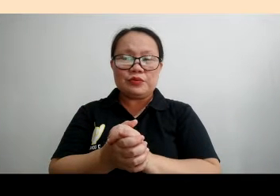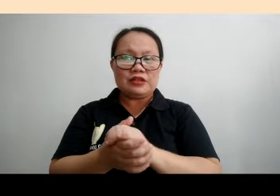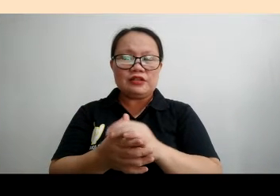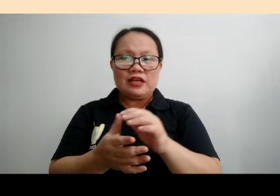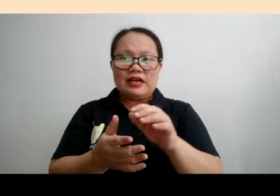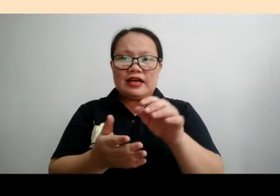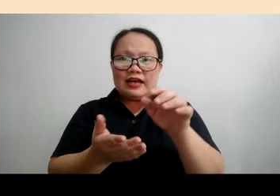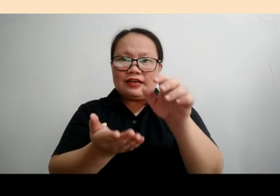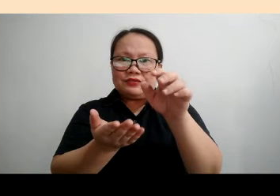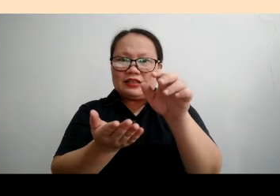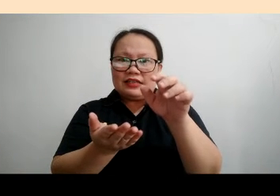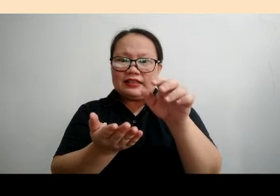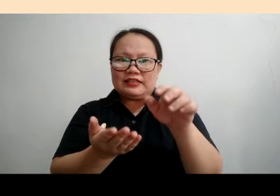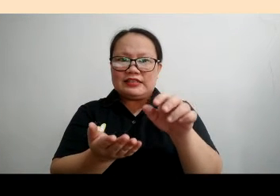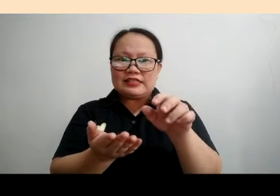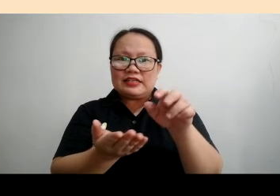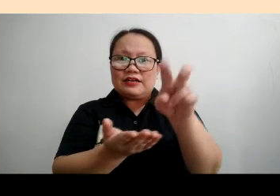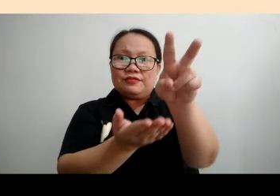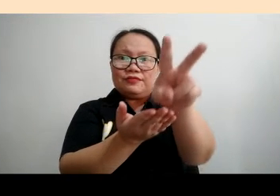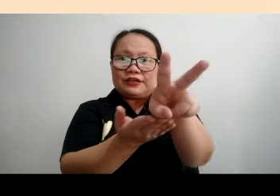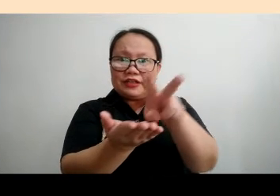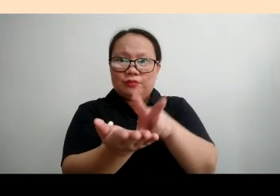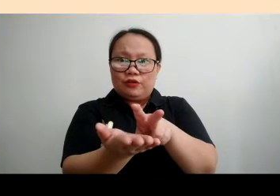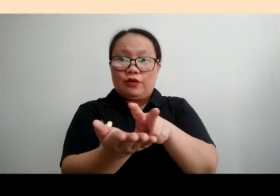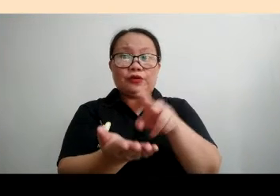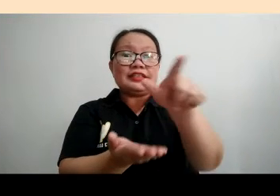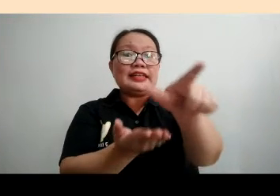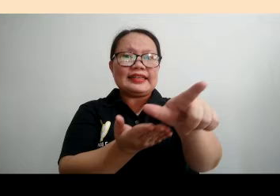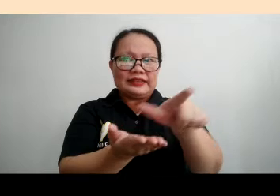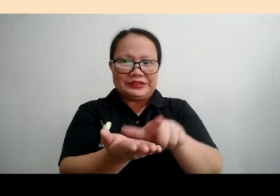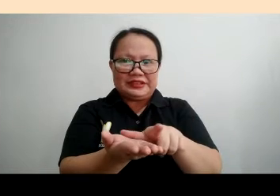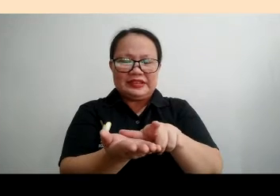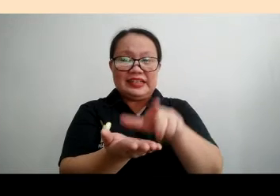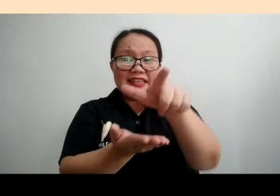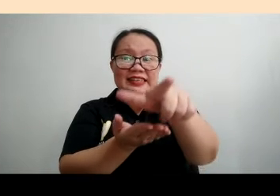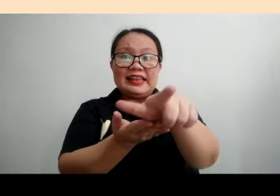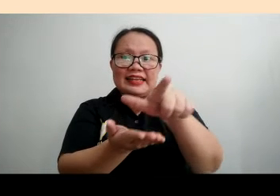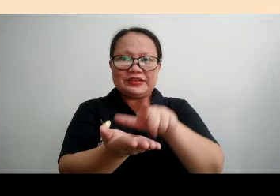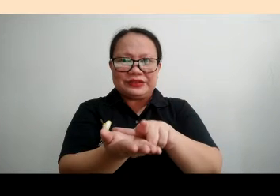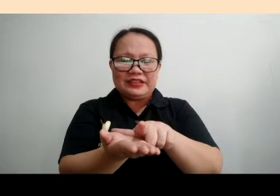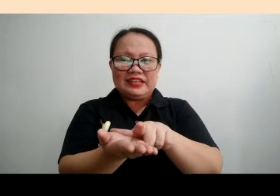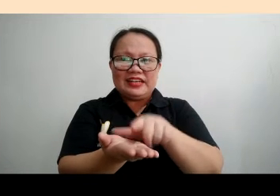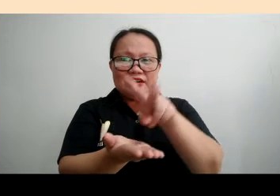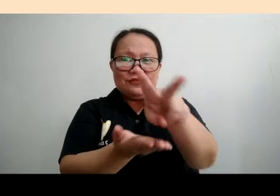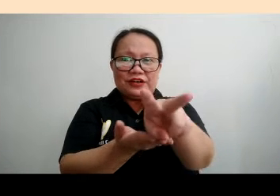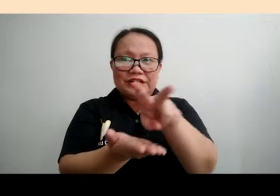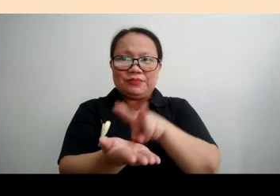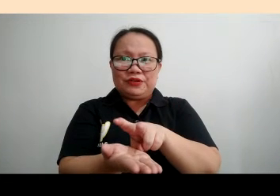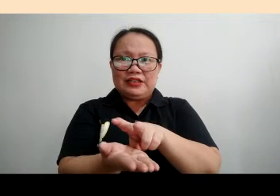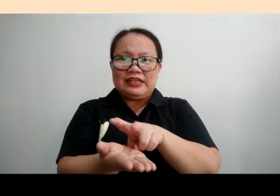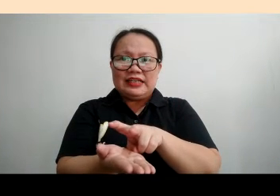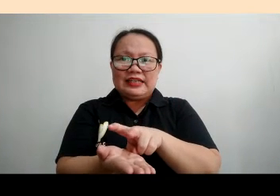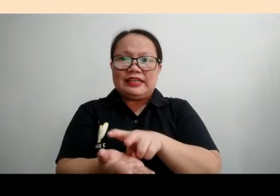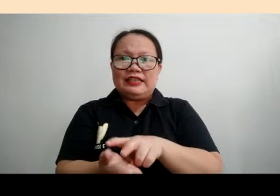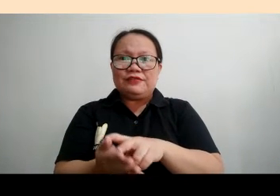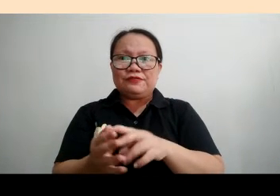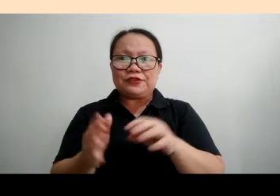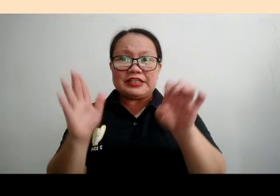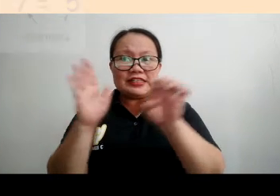So we will have it like this, variable or the letter, the letter, variable.